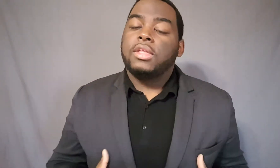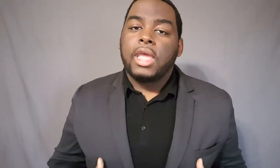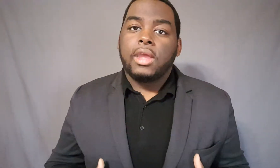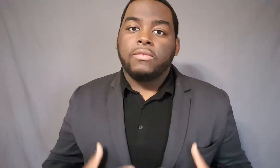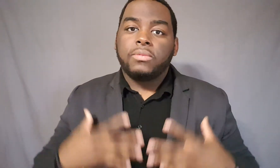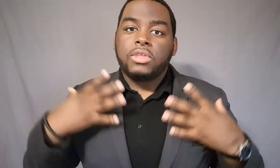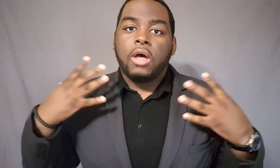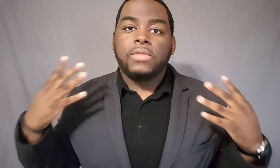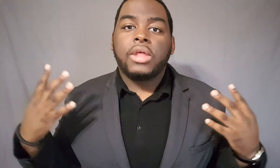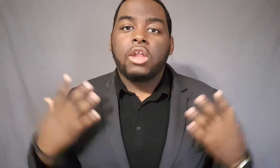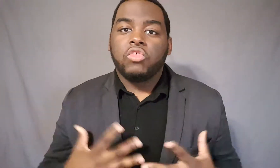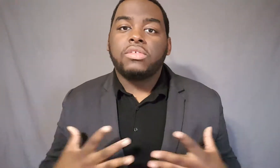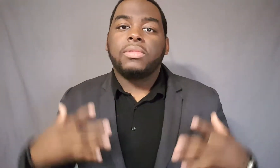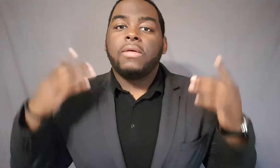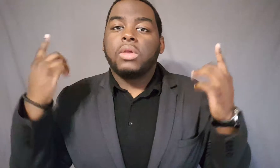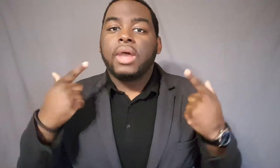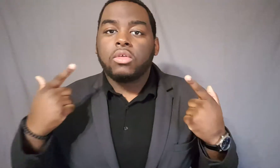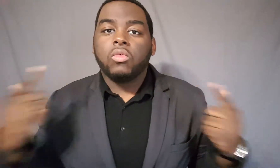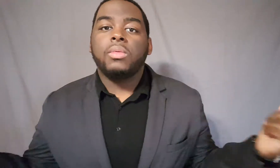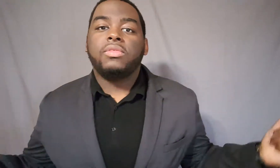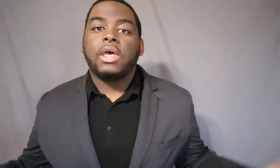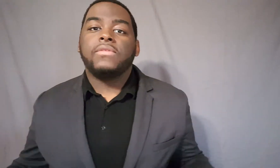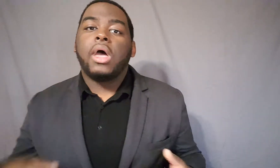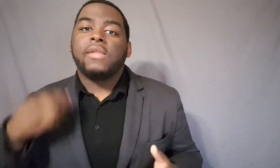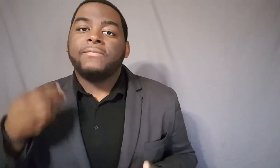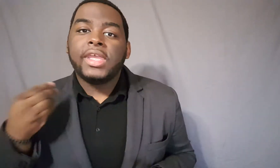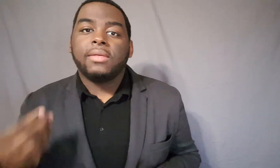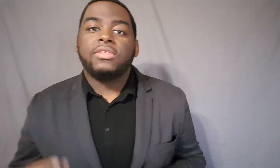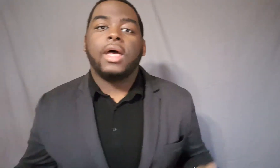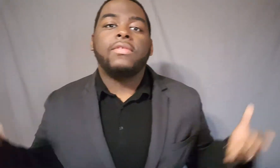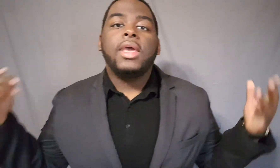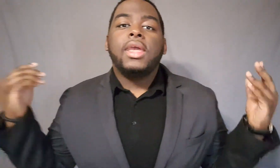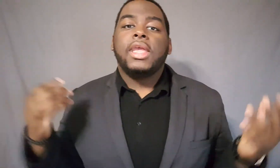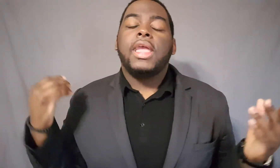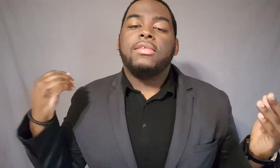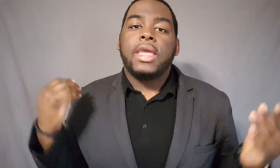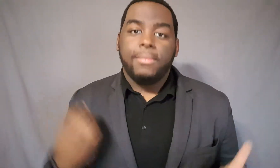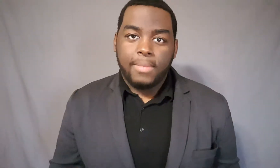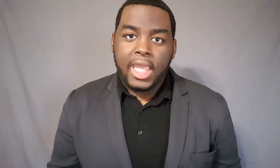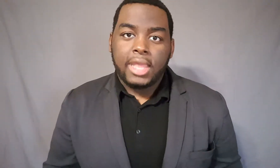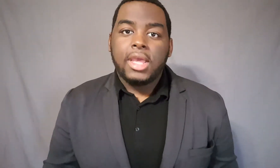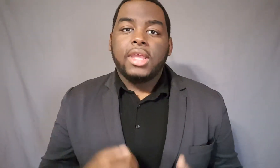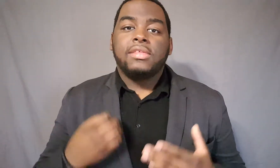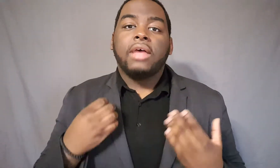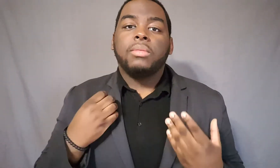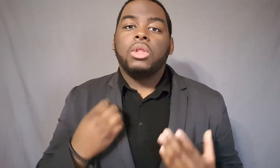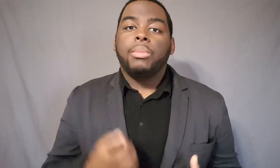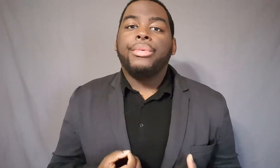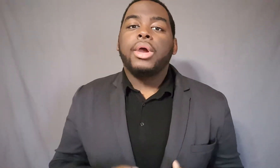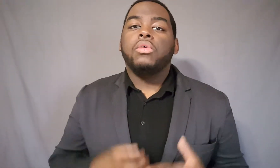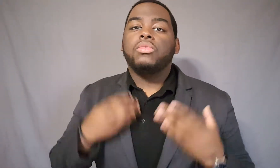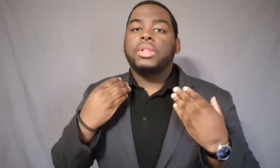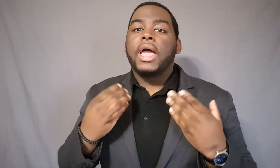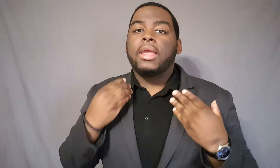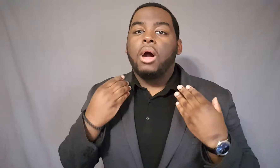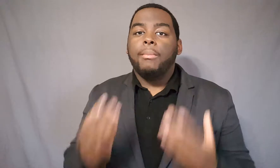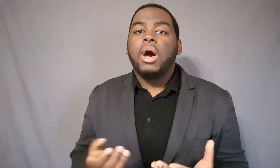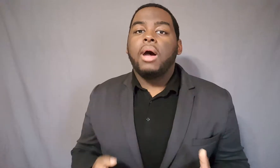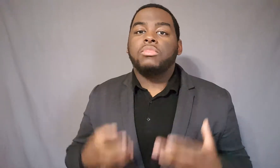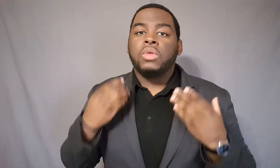take care of himself, know how to dress himself, know how to groom himself, know how to feed himself. He is a man. He's not some little boy who is relying on mom to